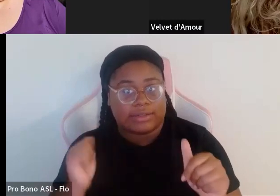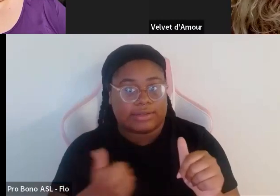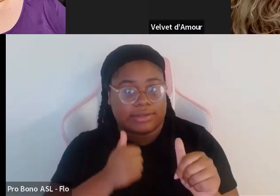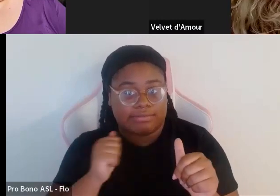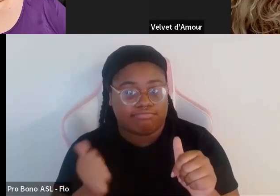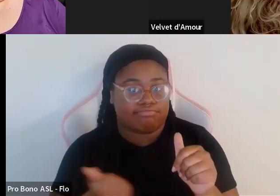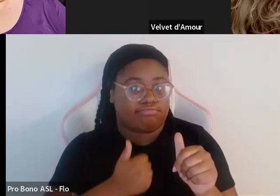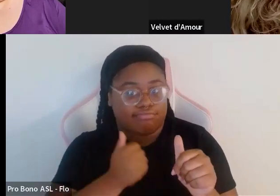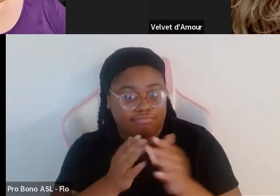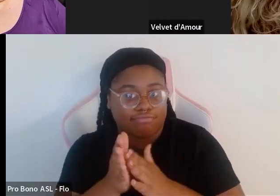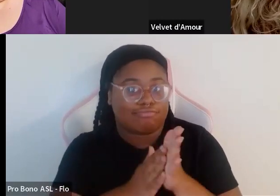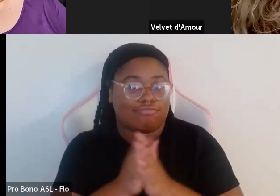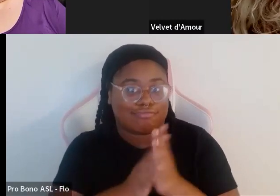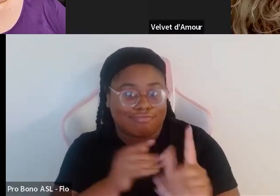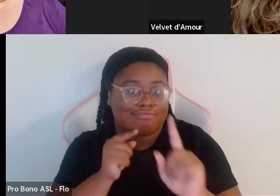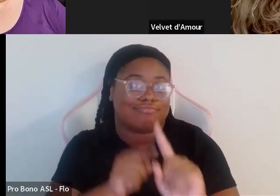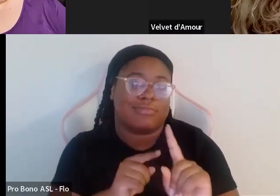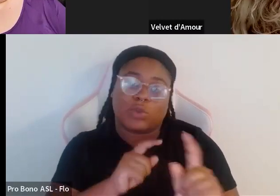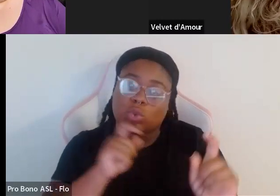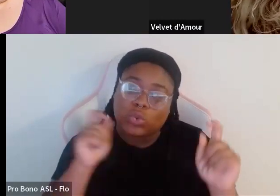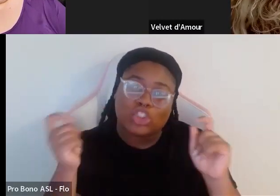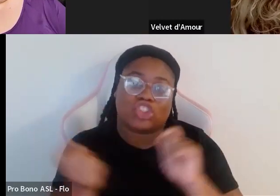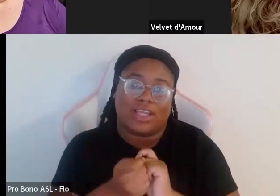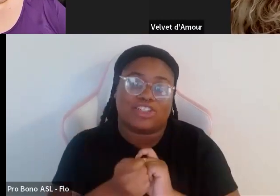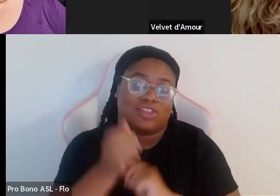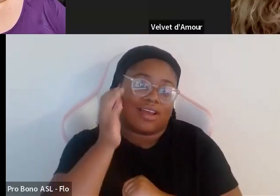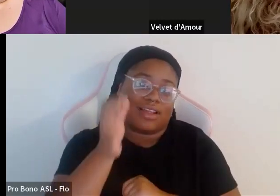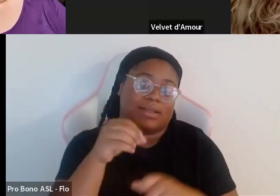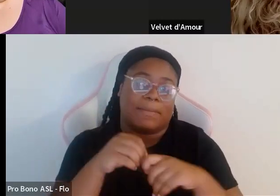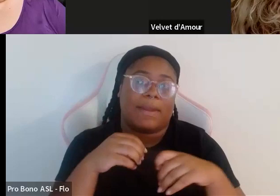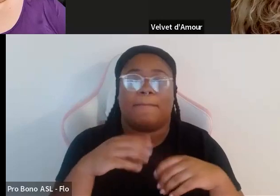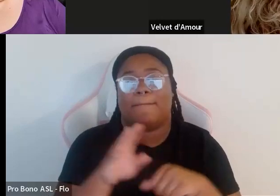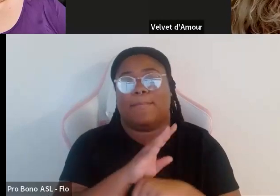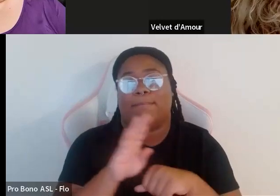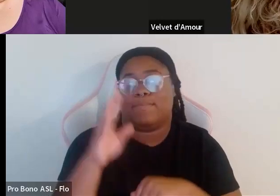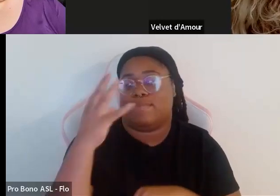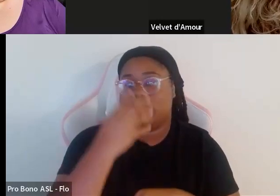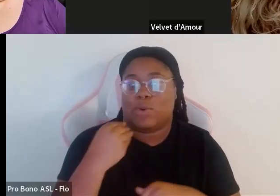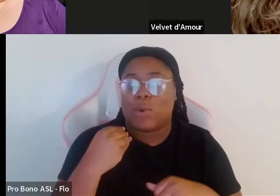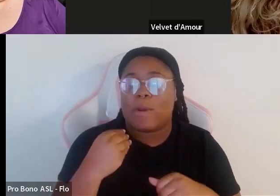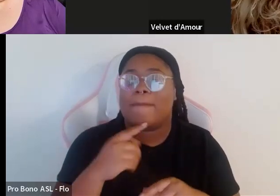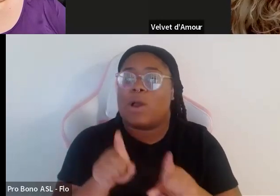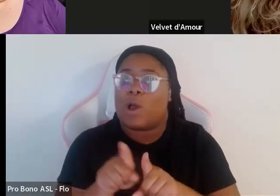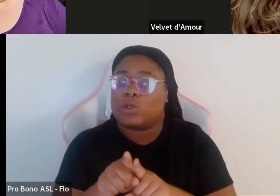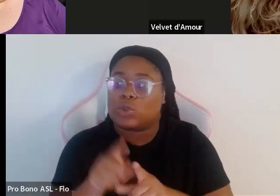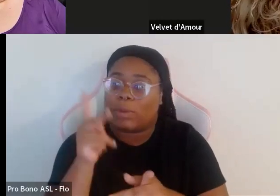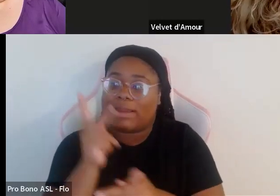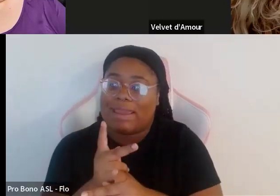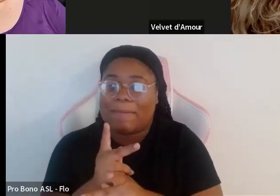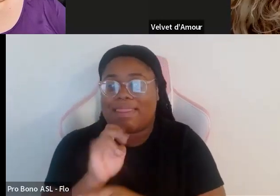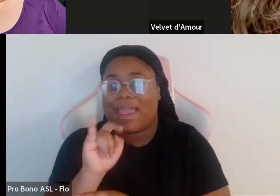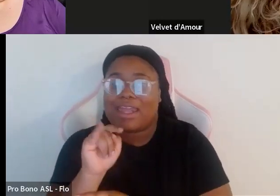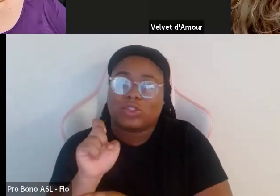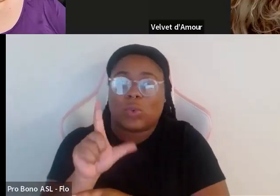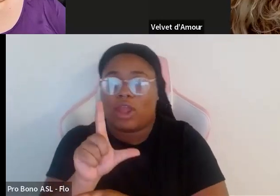voluptu it's really changing concepts in beauty but also keeping like a edgy editorial fashion just with